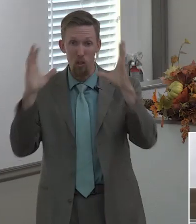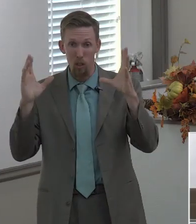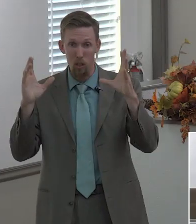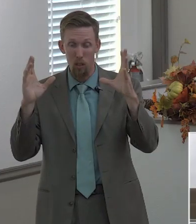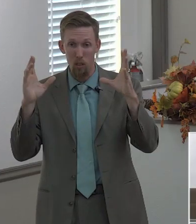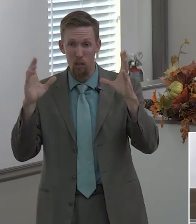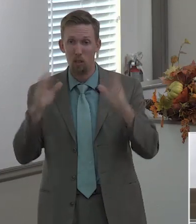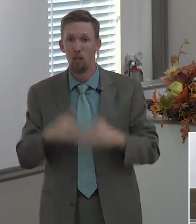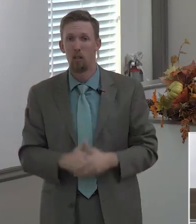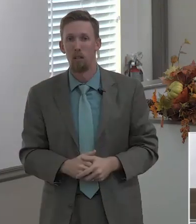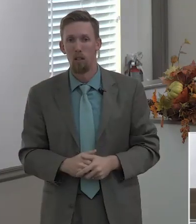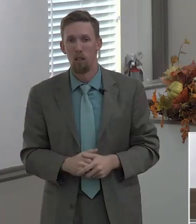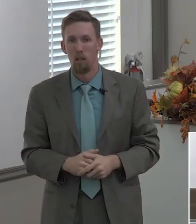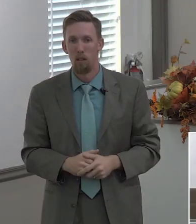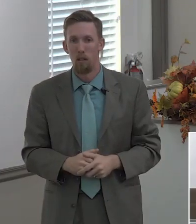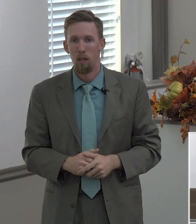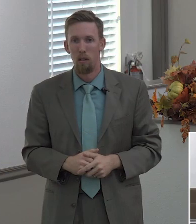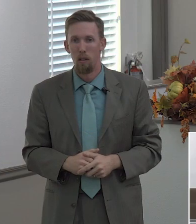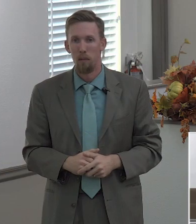vision for this